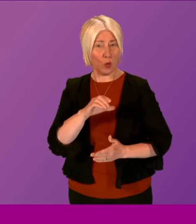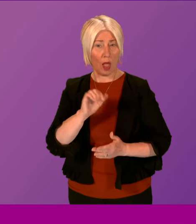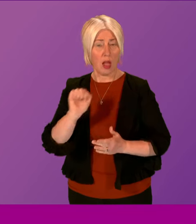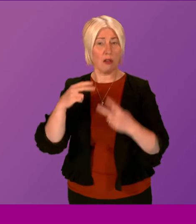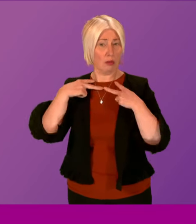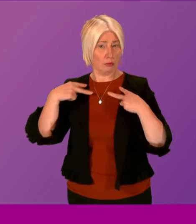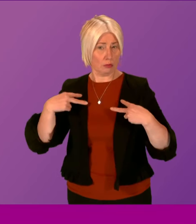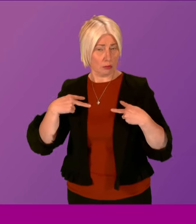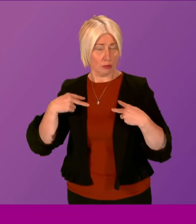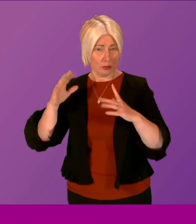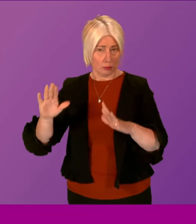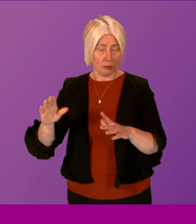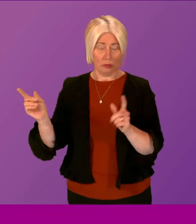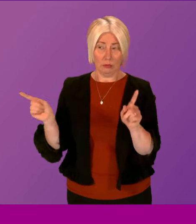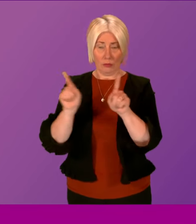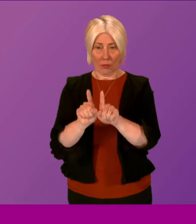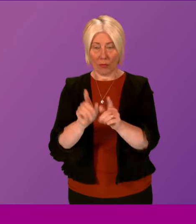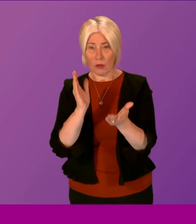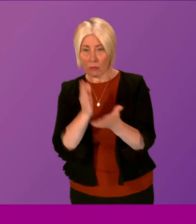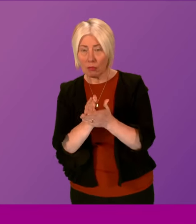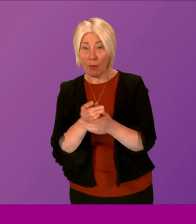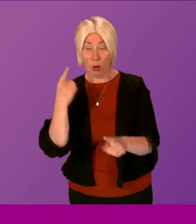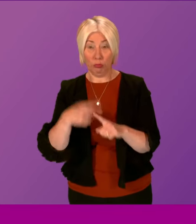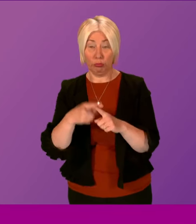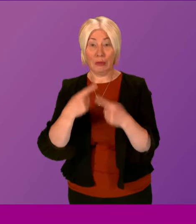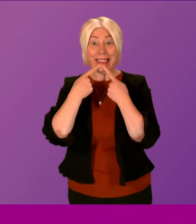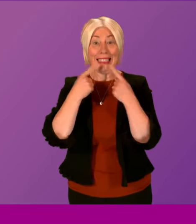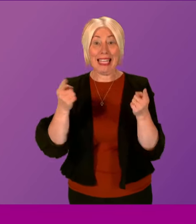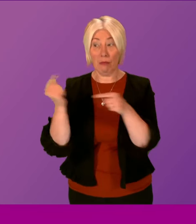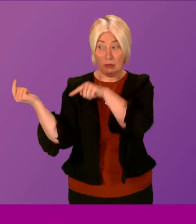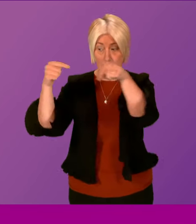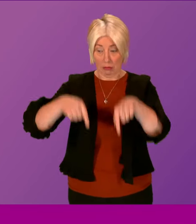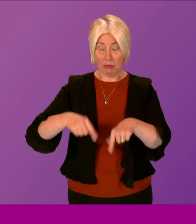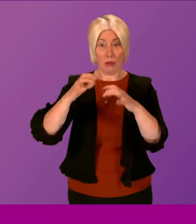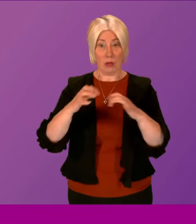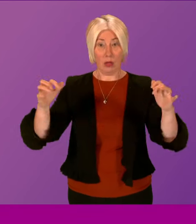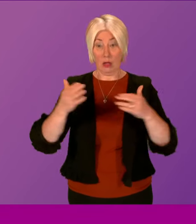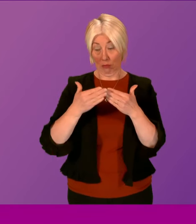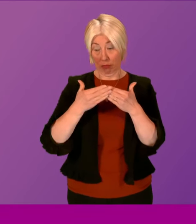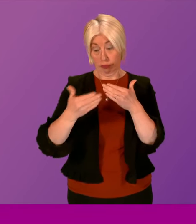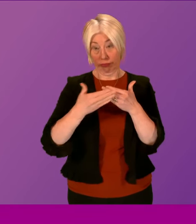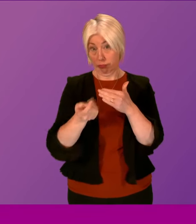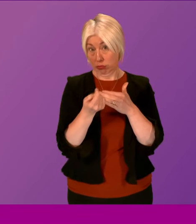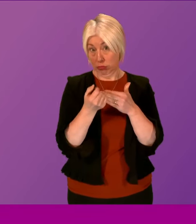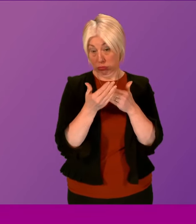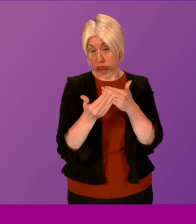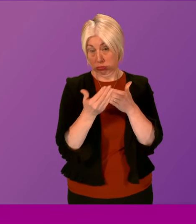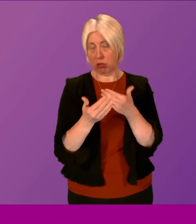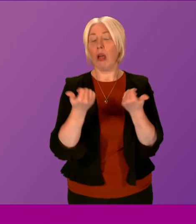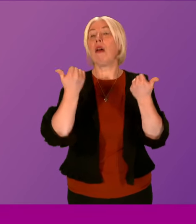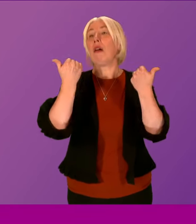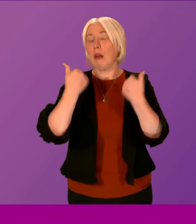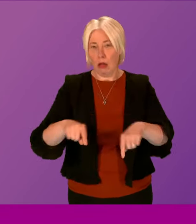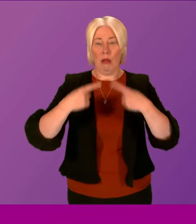her League of Representatives to bring an urgent statement back to this parliament in a matter of days to finally announce